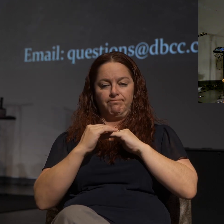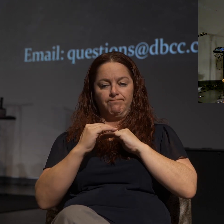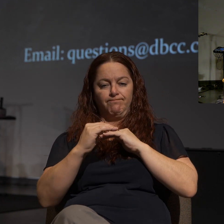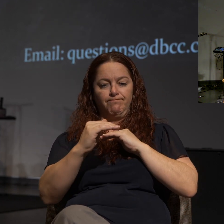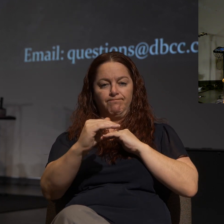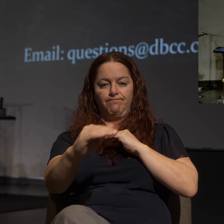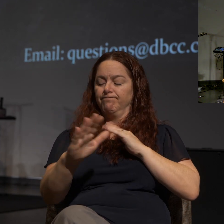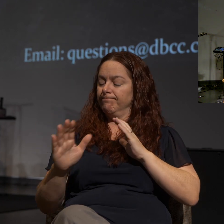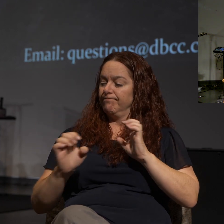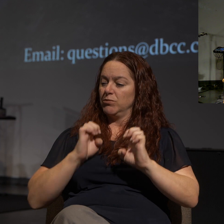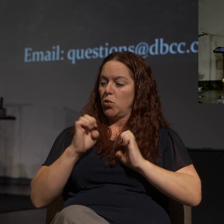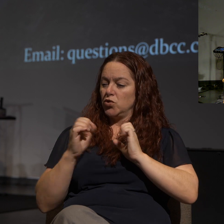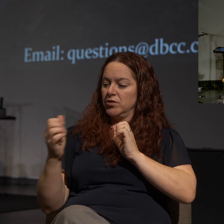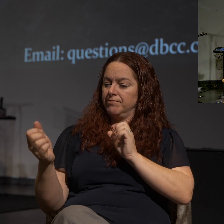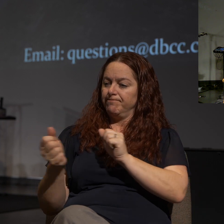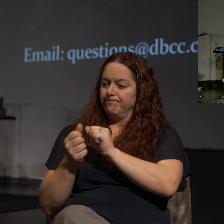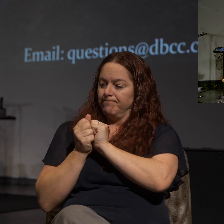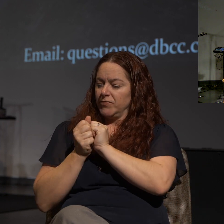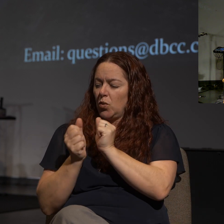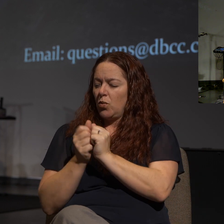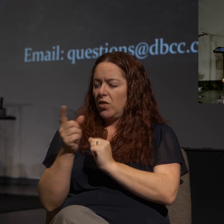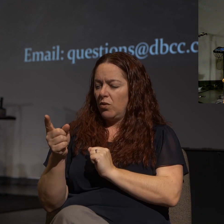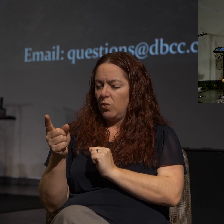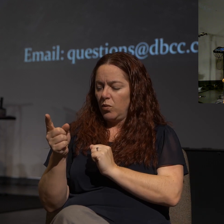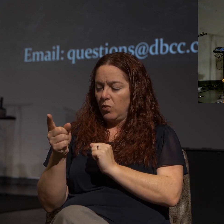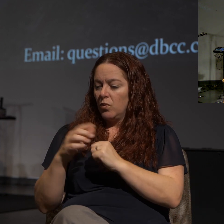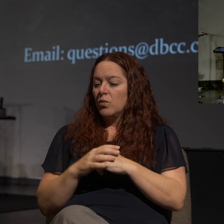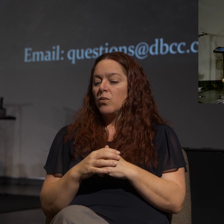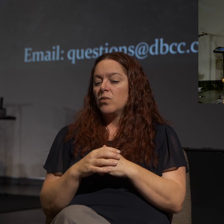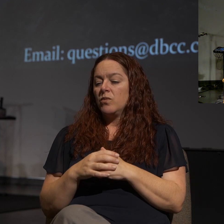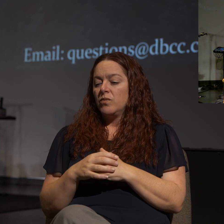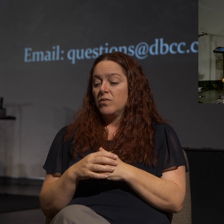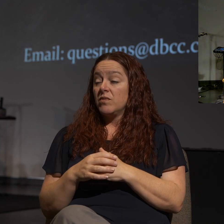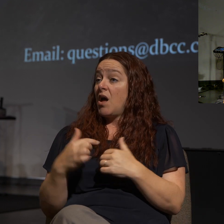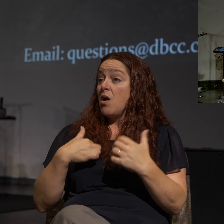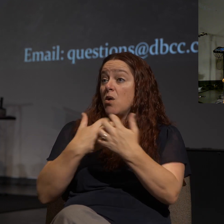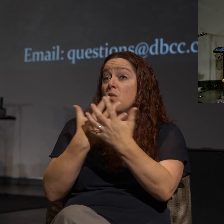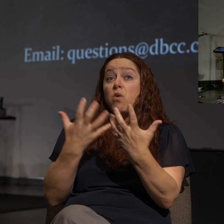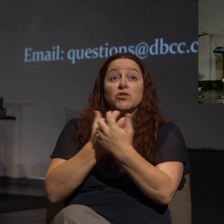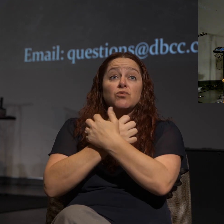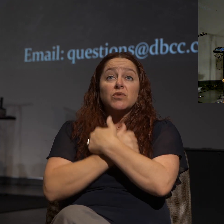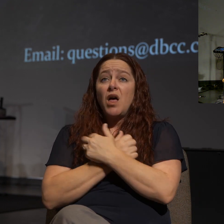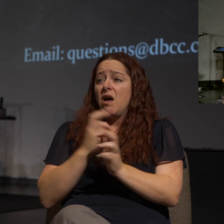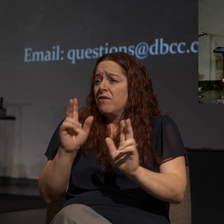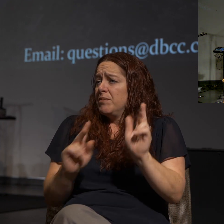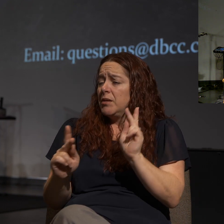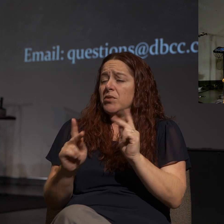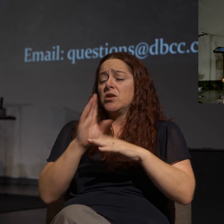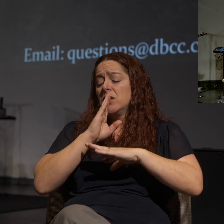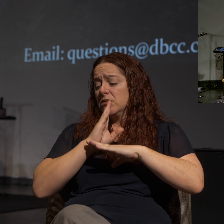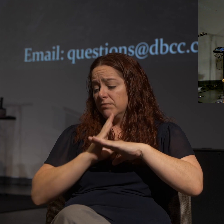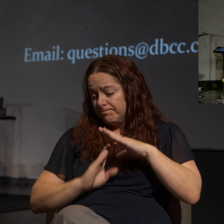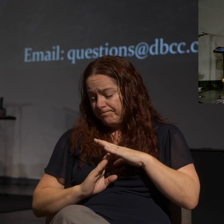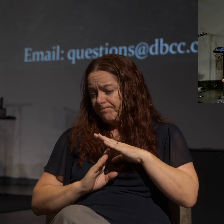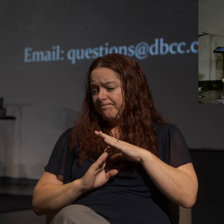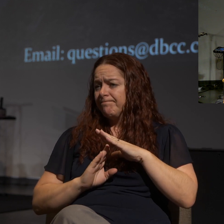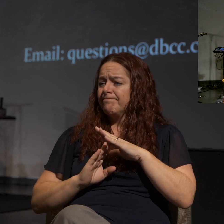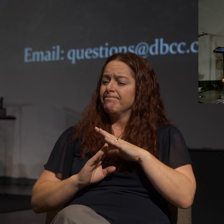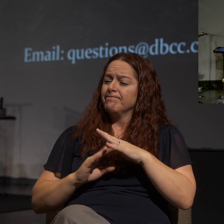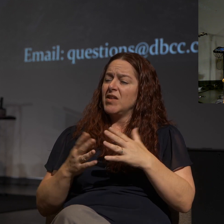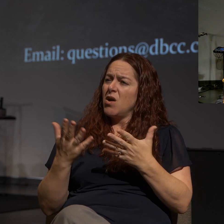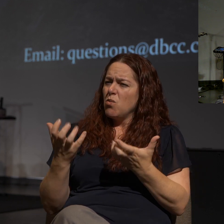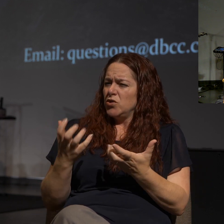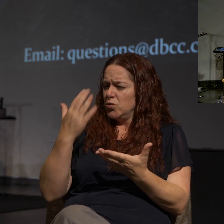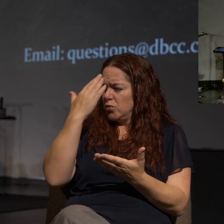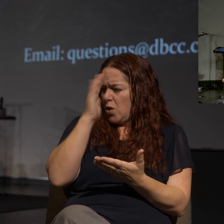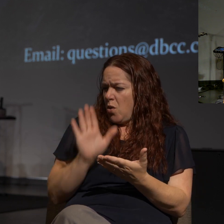presence in people's lives. And so I love them, I'm humble before them, and I'm empathetic. I want to know their